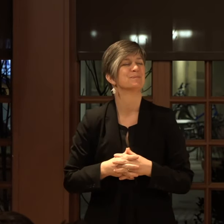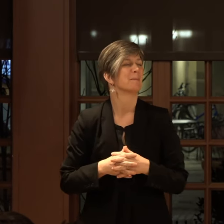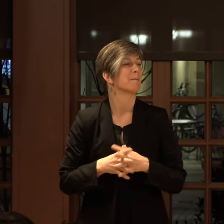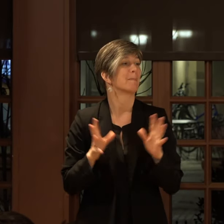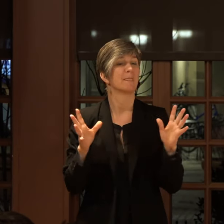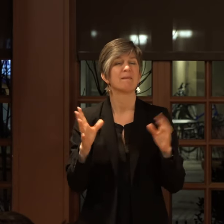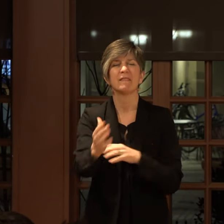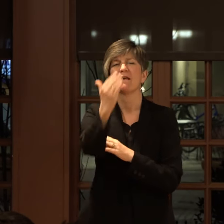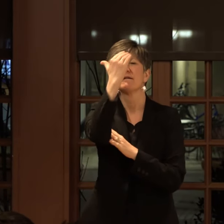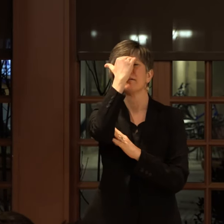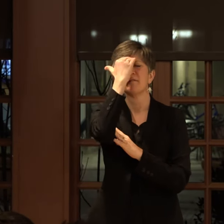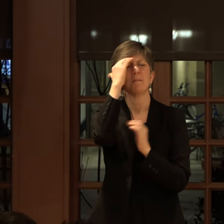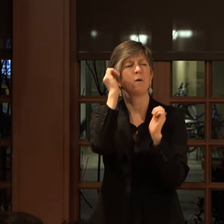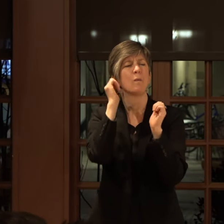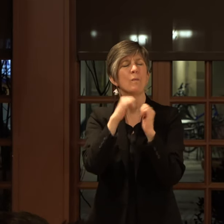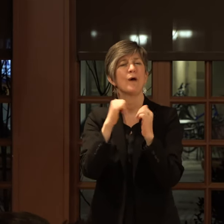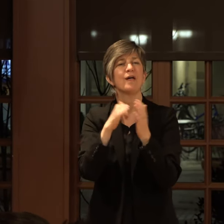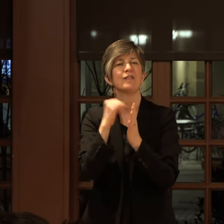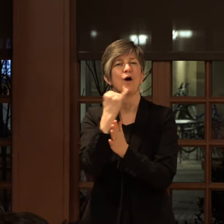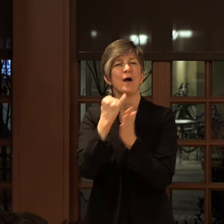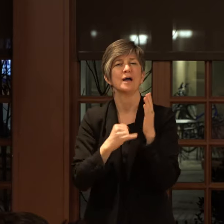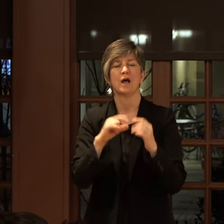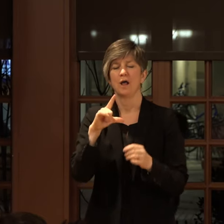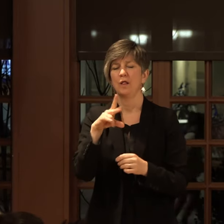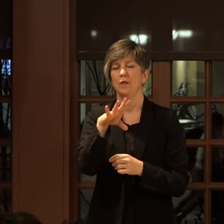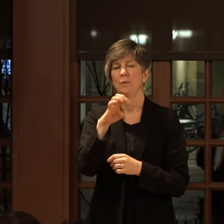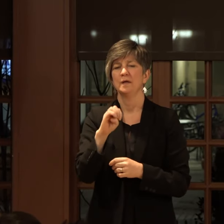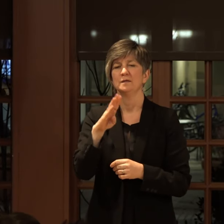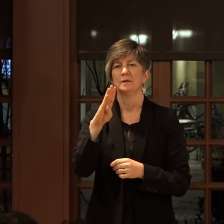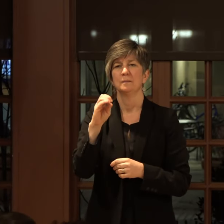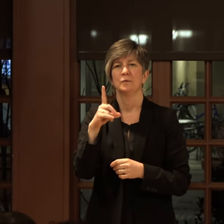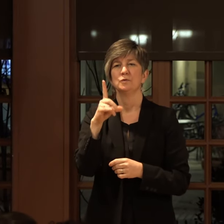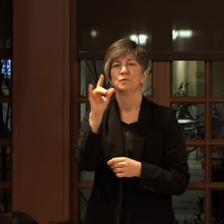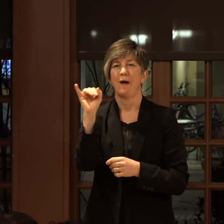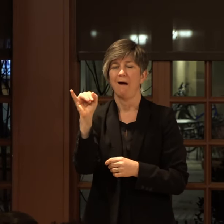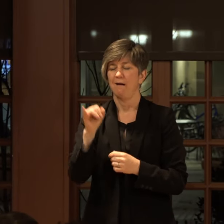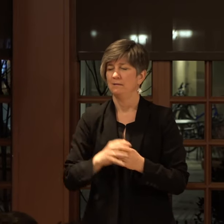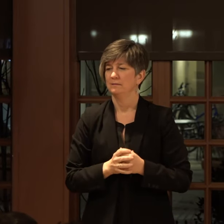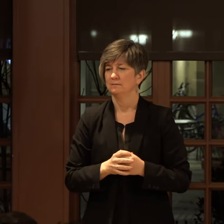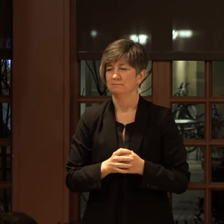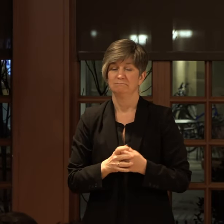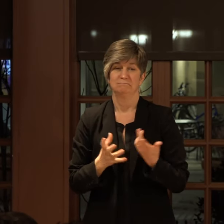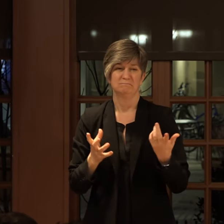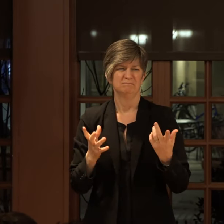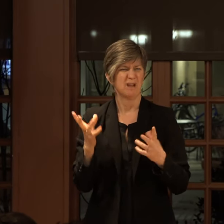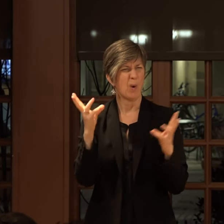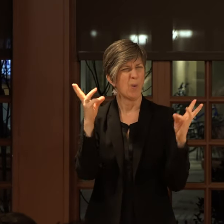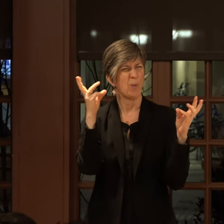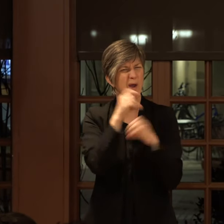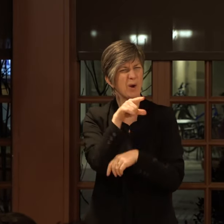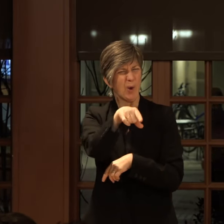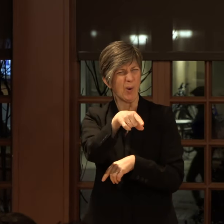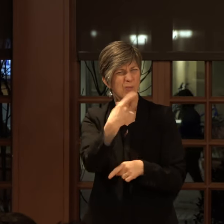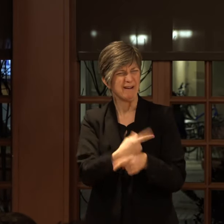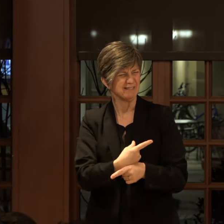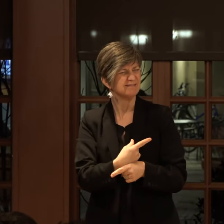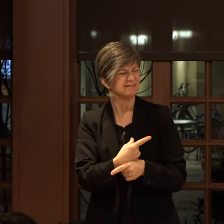Are you all familiar with this artist, Louise Bourgeois? Yeah, right? What a weirdo, that kid.